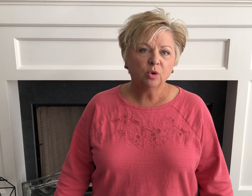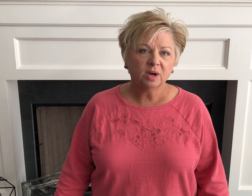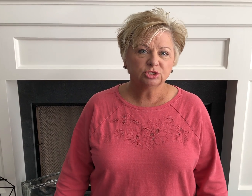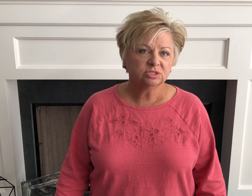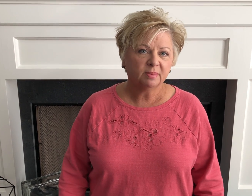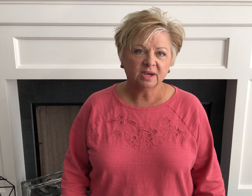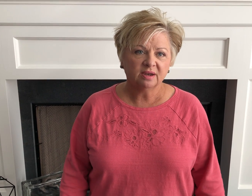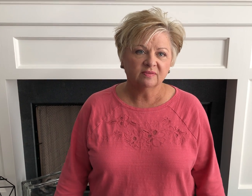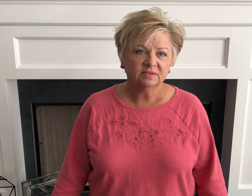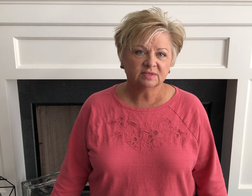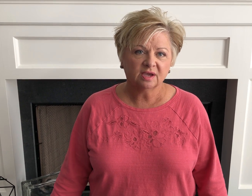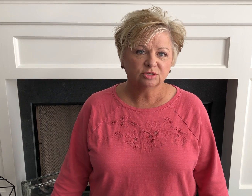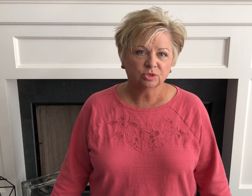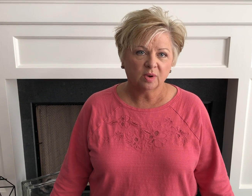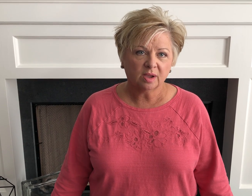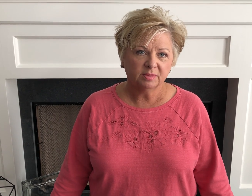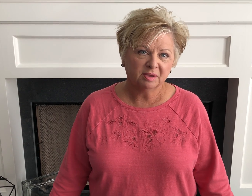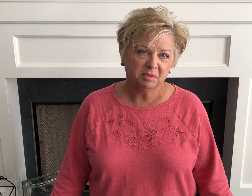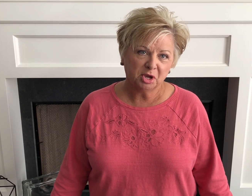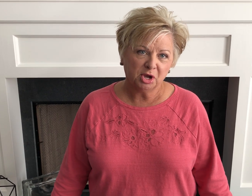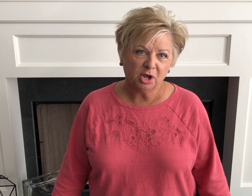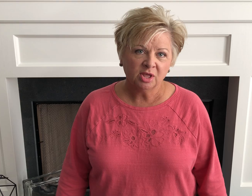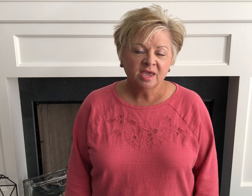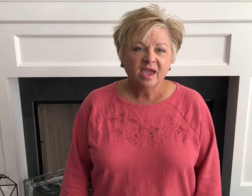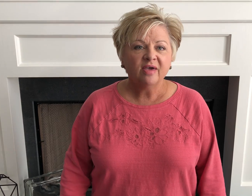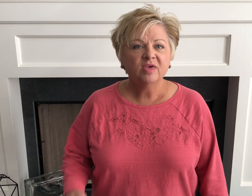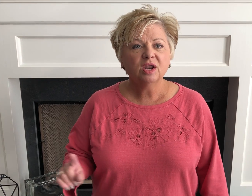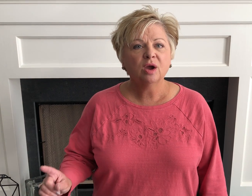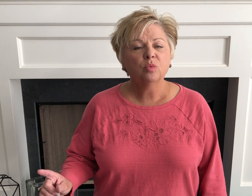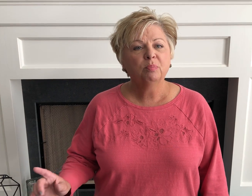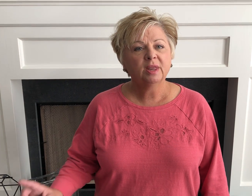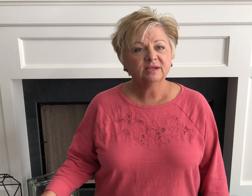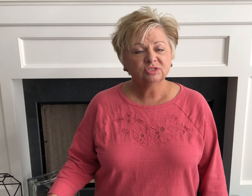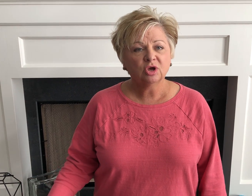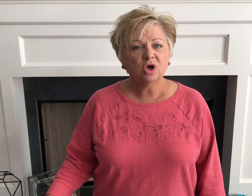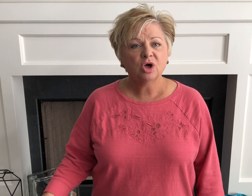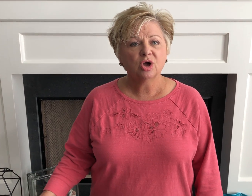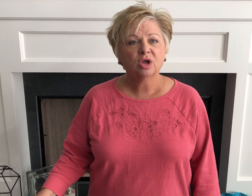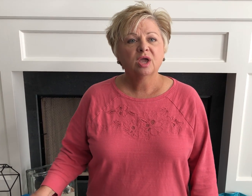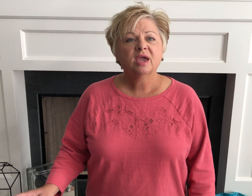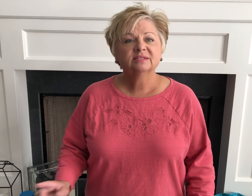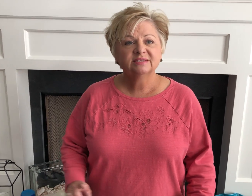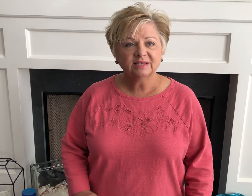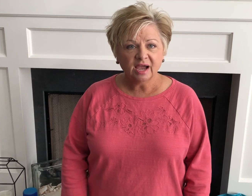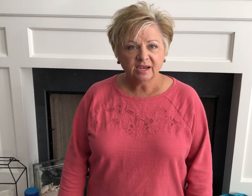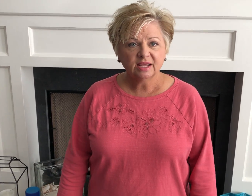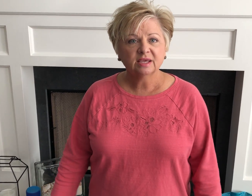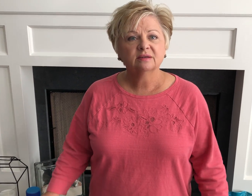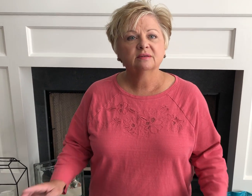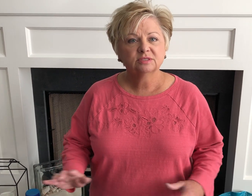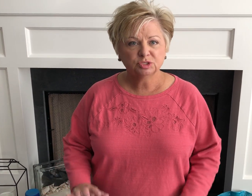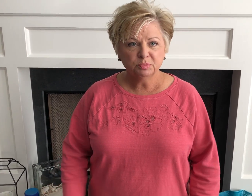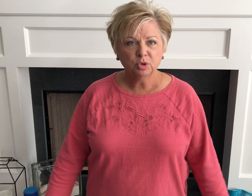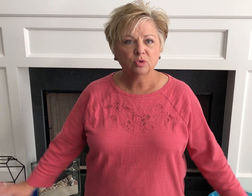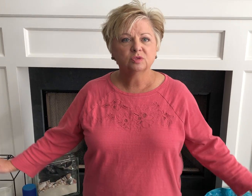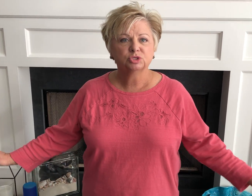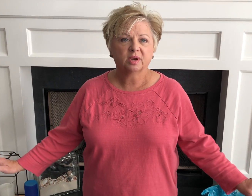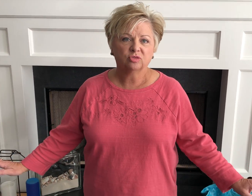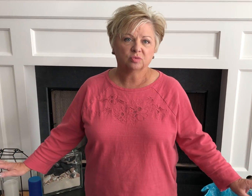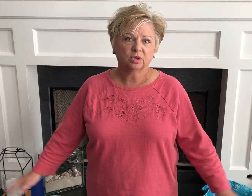questions about any of the signs you're welcome to give me a call and then I will play a song and sign it smooth straight through